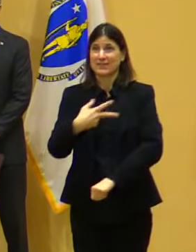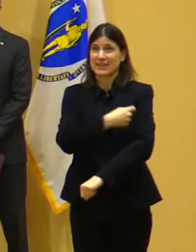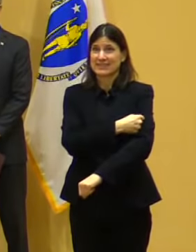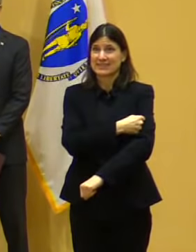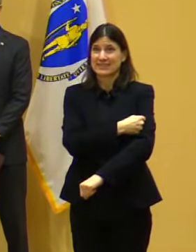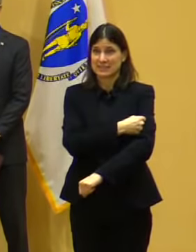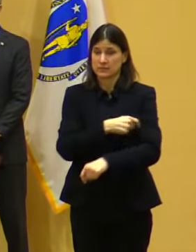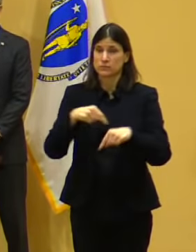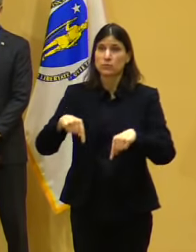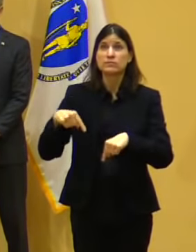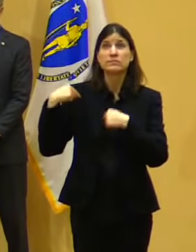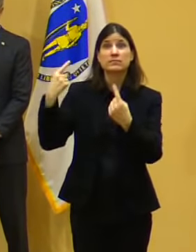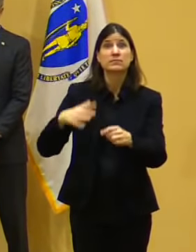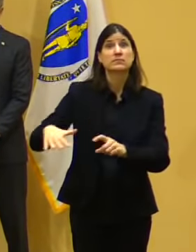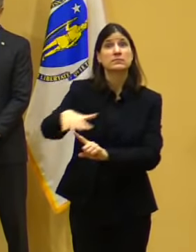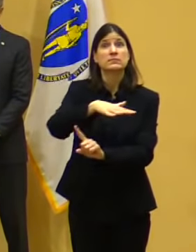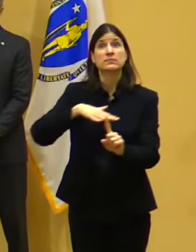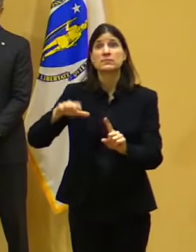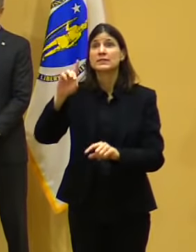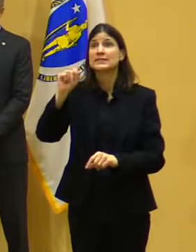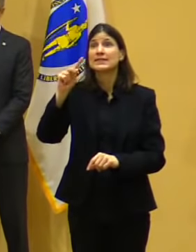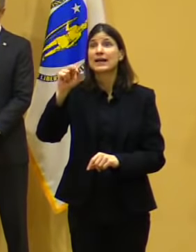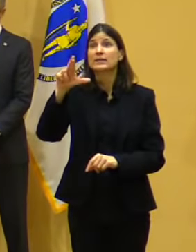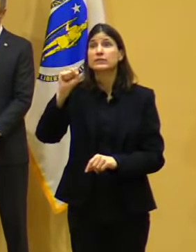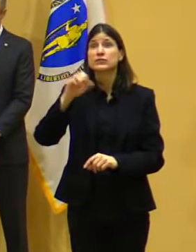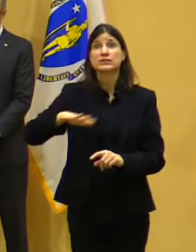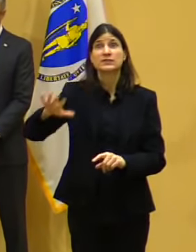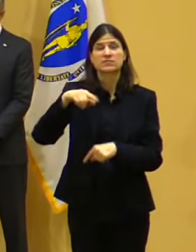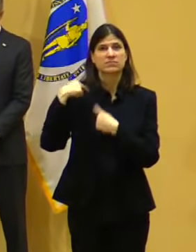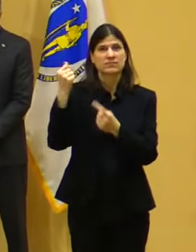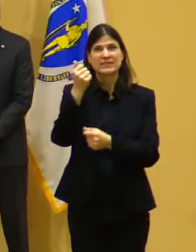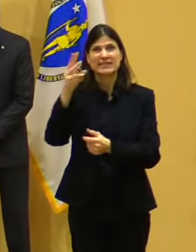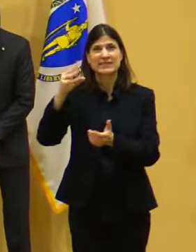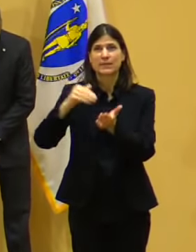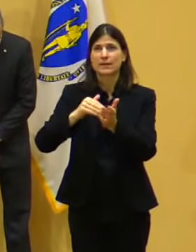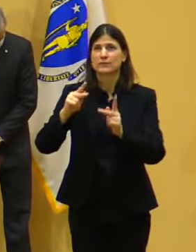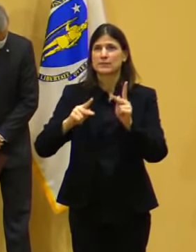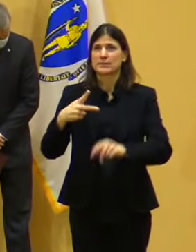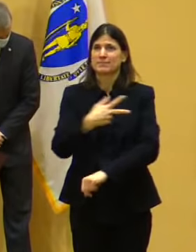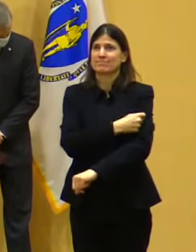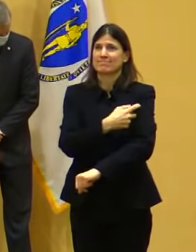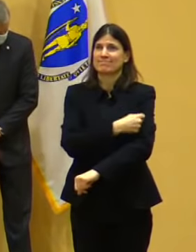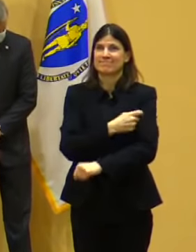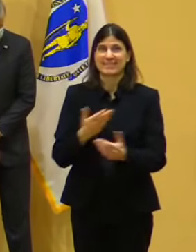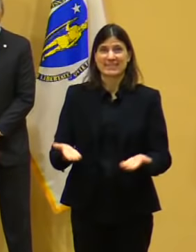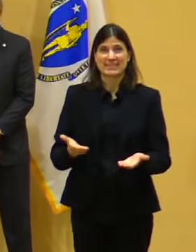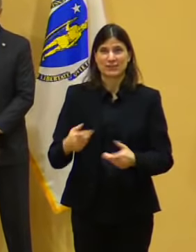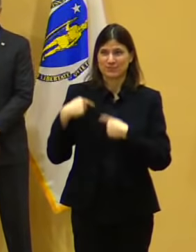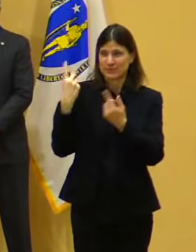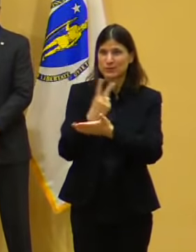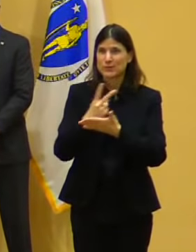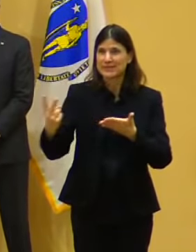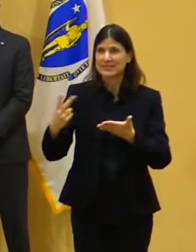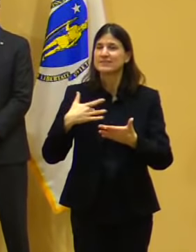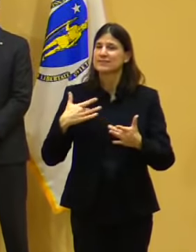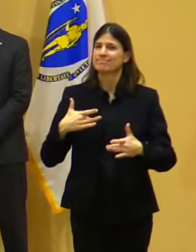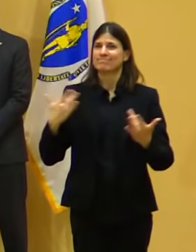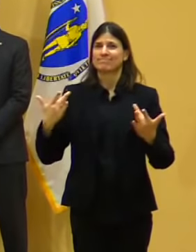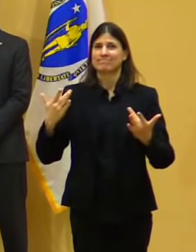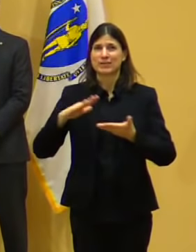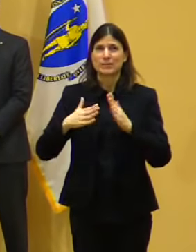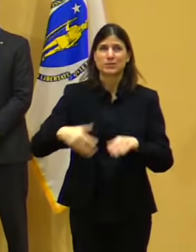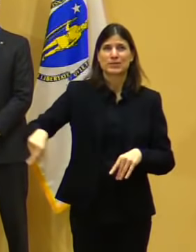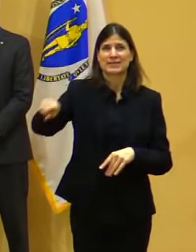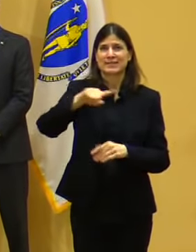vaccines in the last two weeks in support of the great people of Massachusetts. I'd like to especially